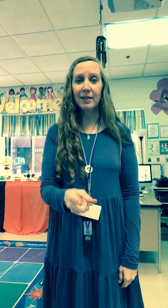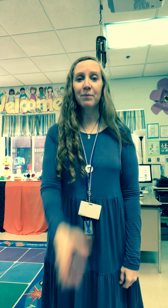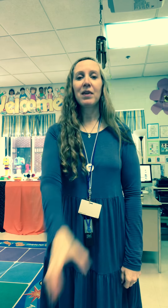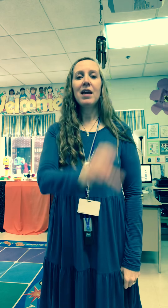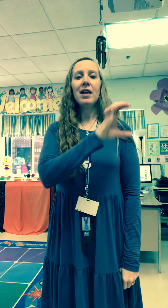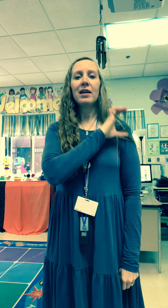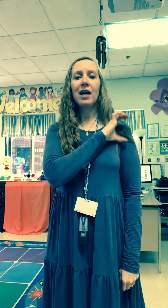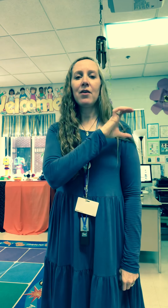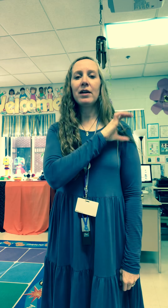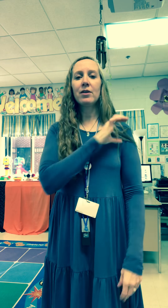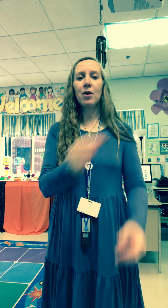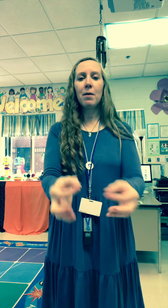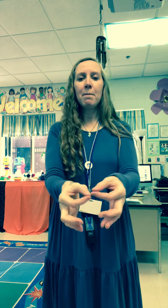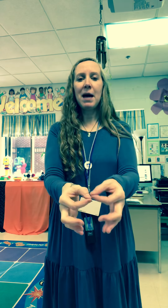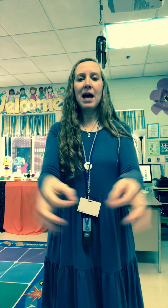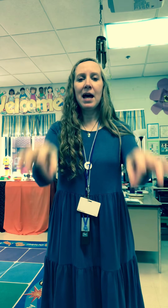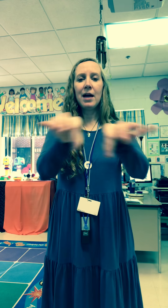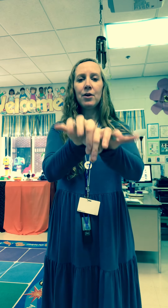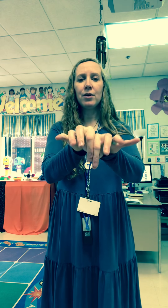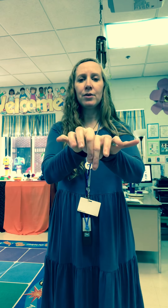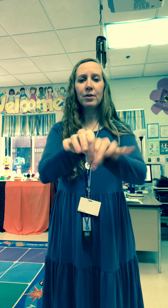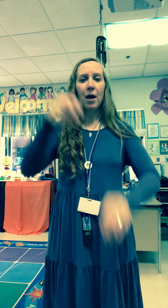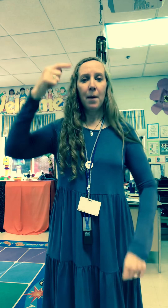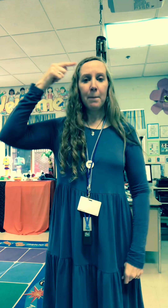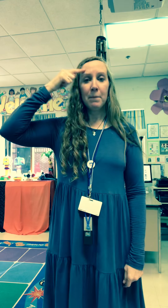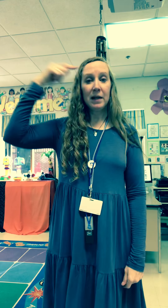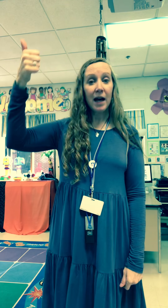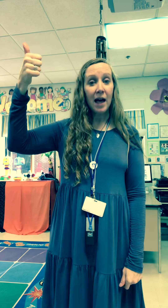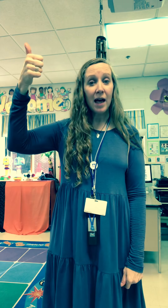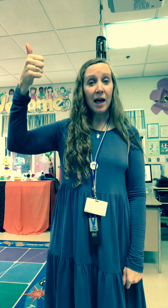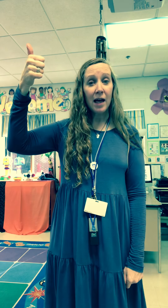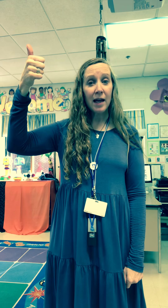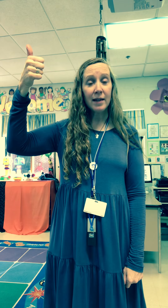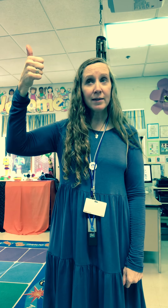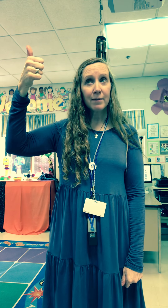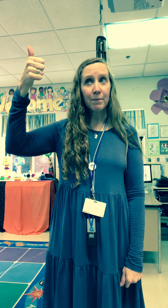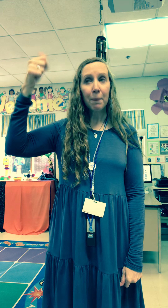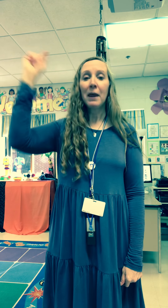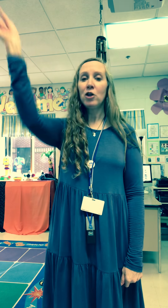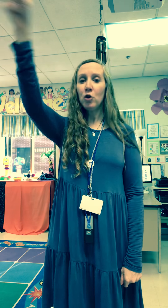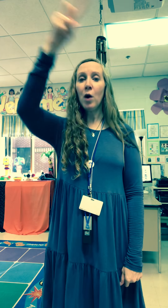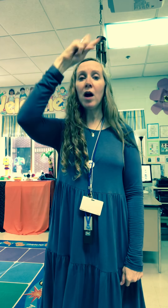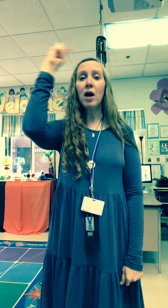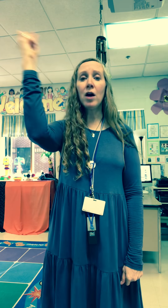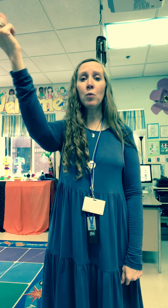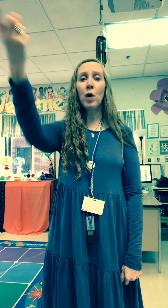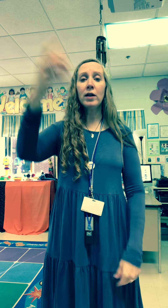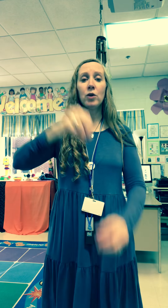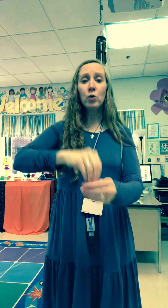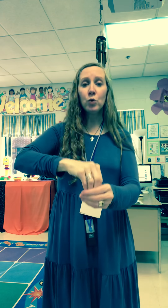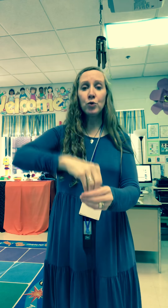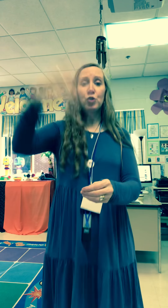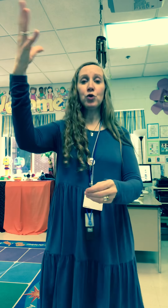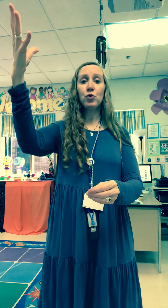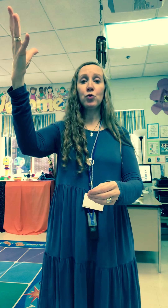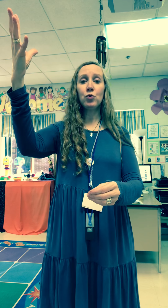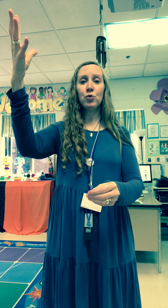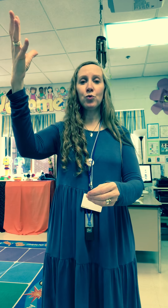character matters because you are what you choose